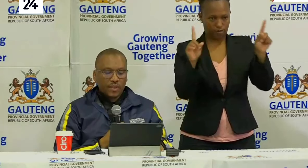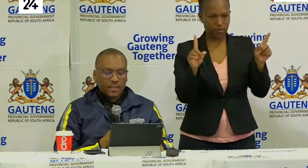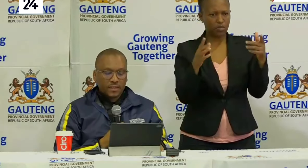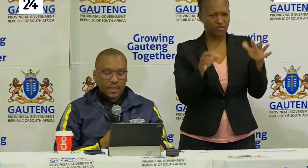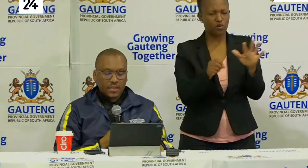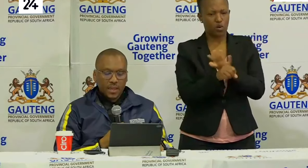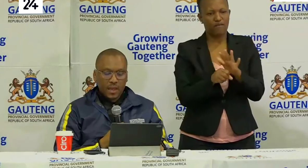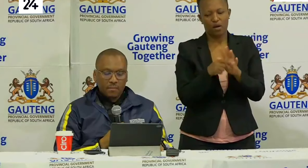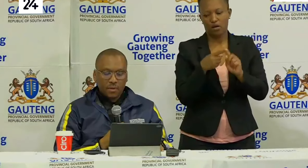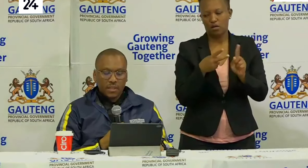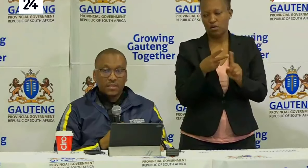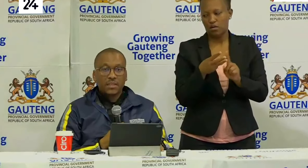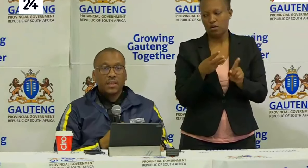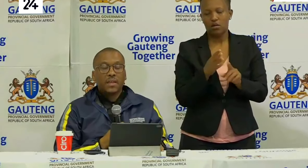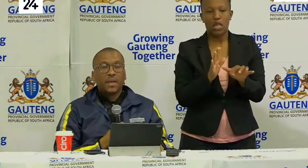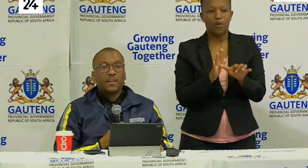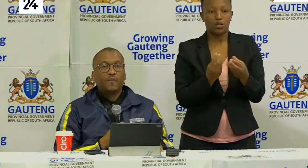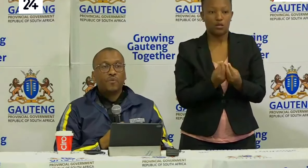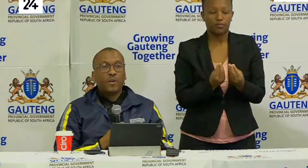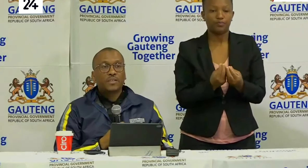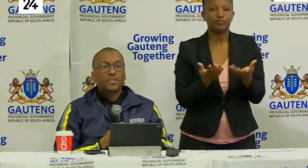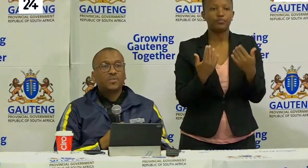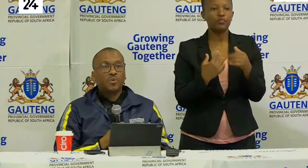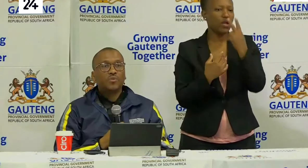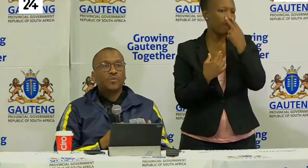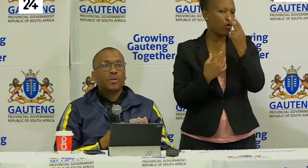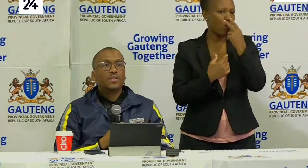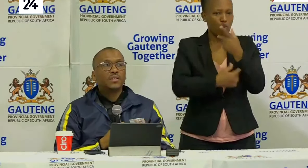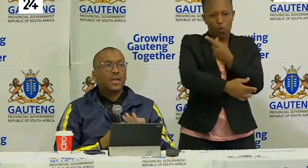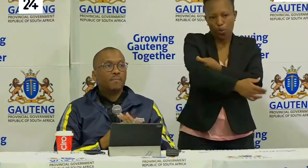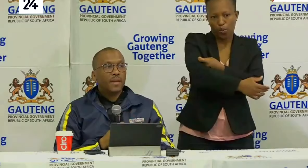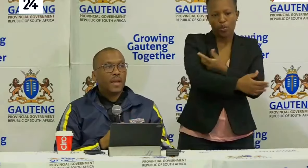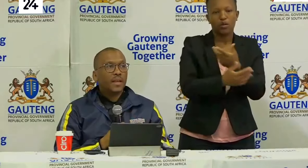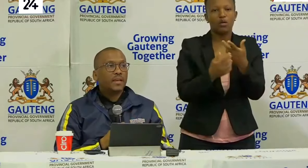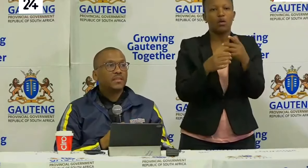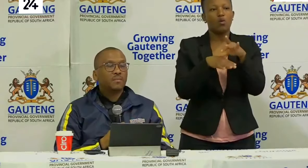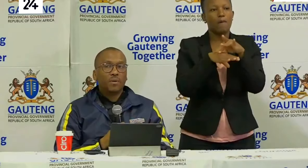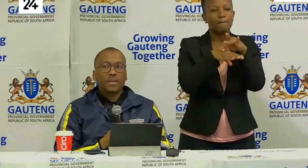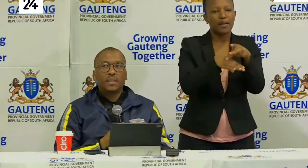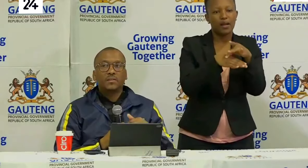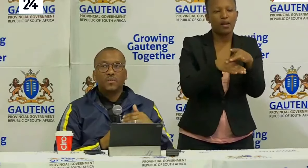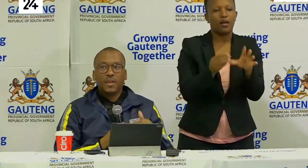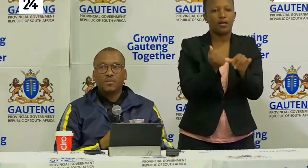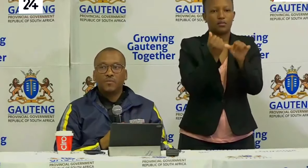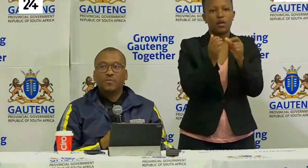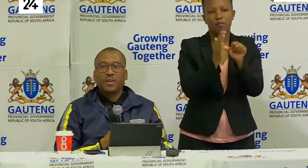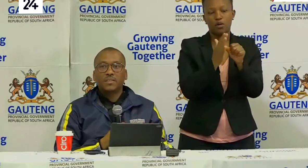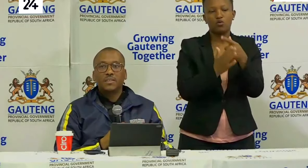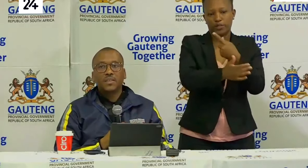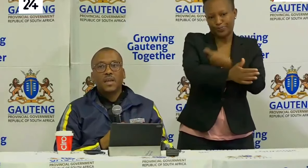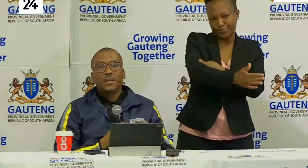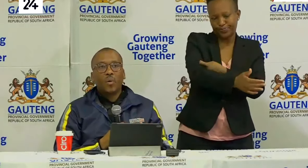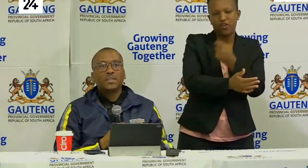of the things that are important. The flu vaccines, those who have got medical aids, it's important that you get your flu